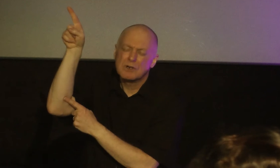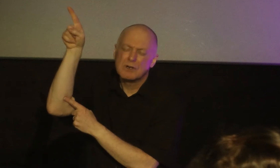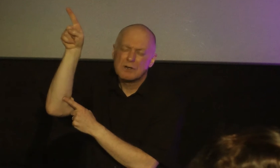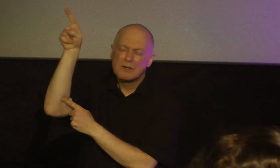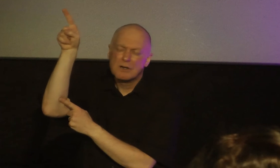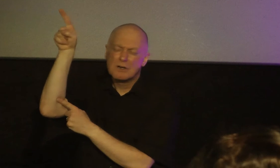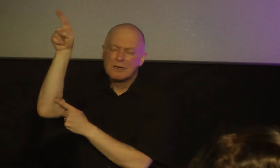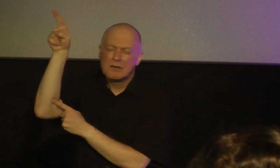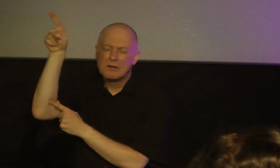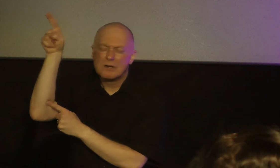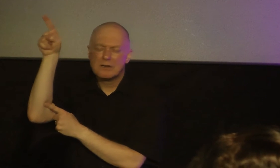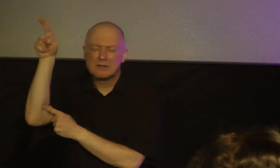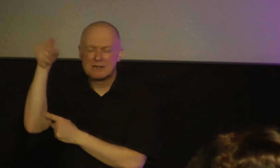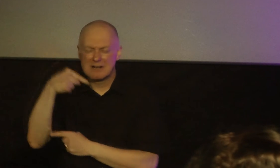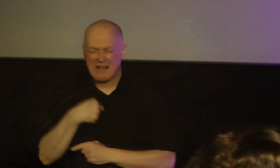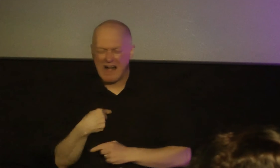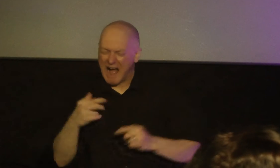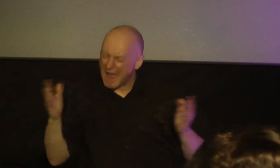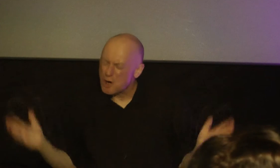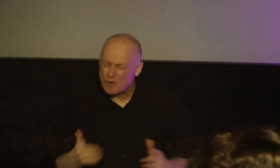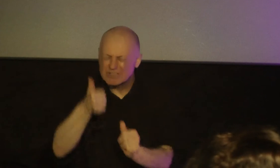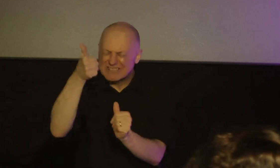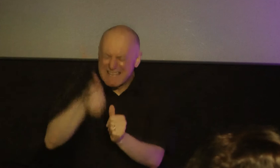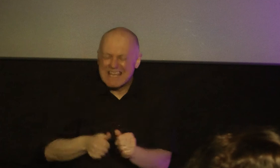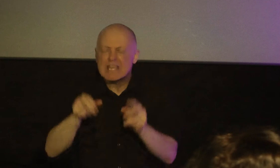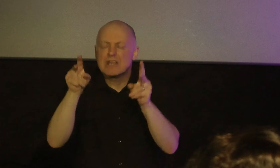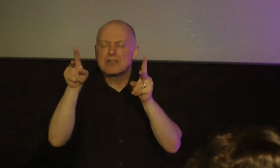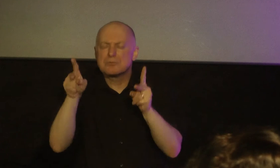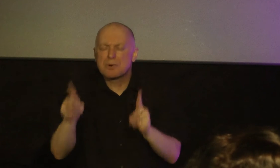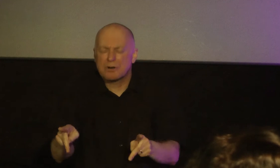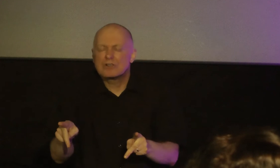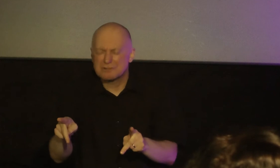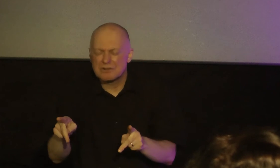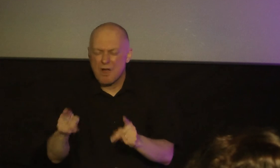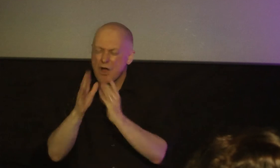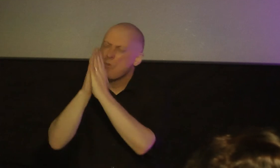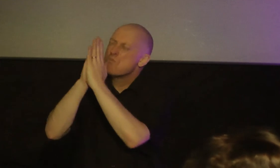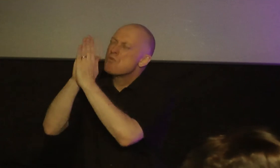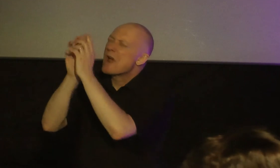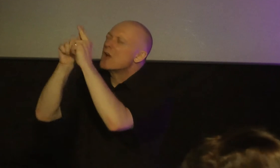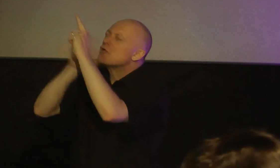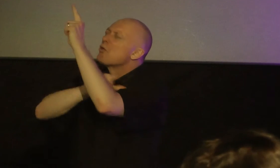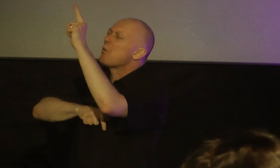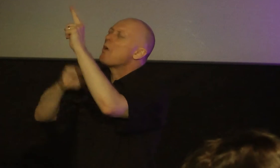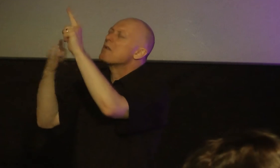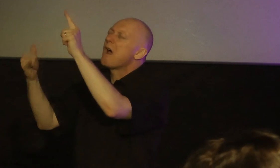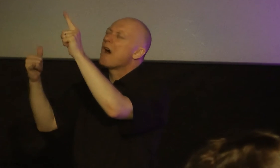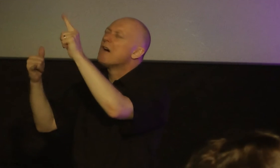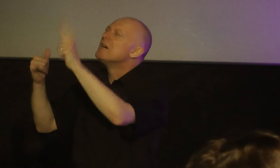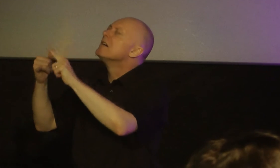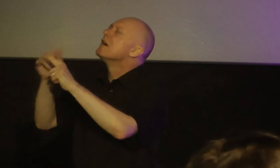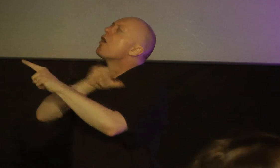and i just encourage each one in this room right now to just whisper that prayer to the lord right now lord speak to me